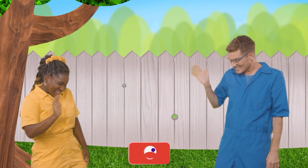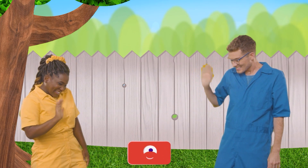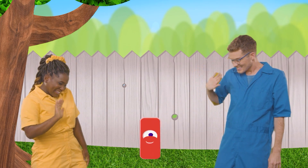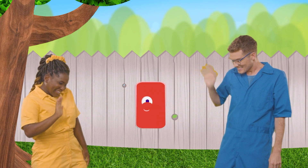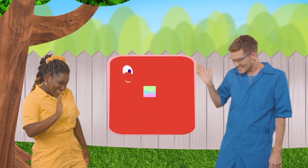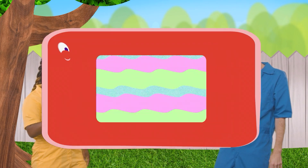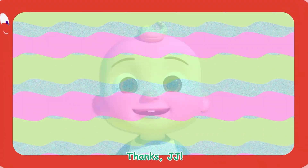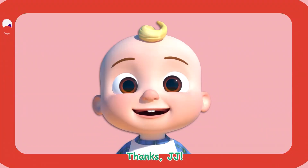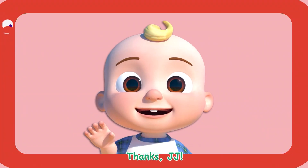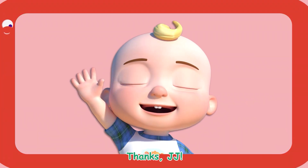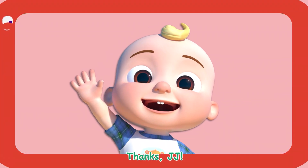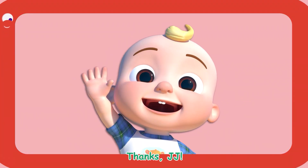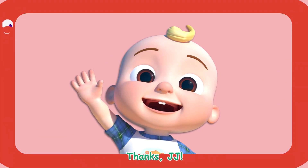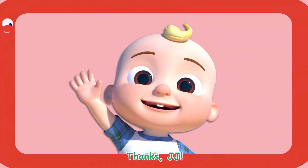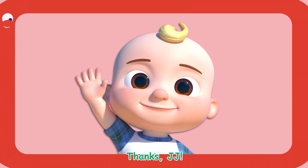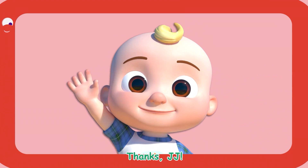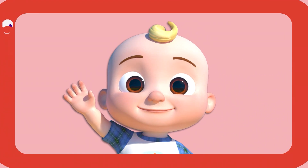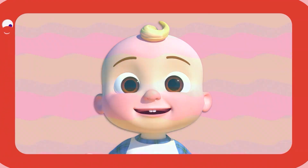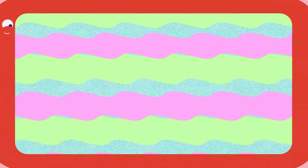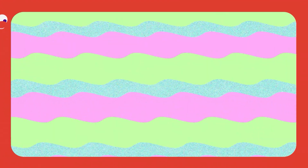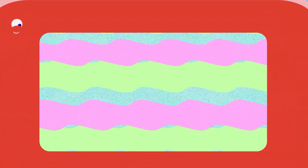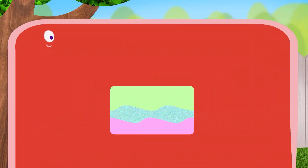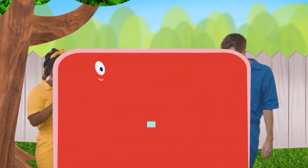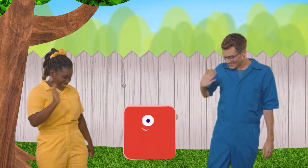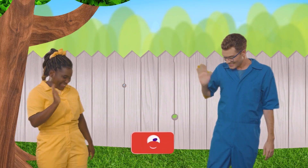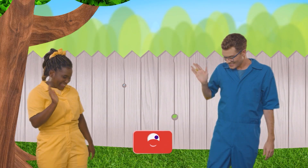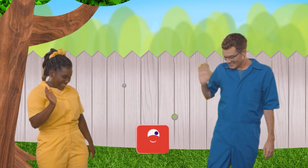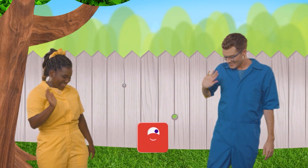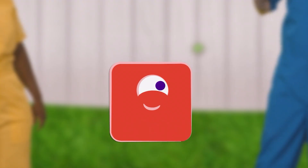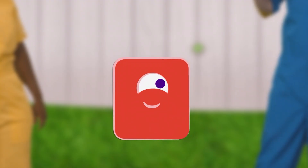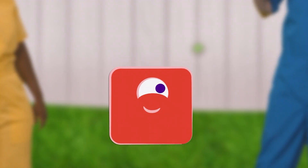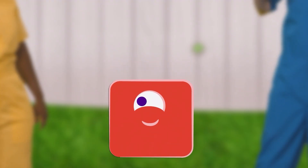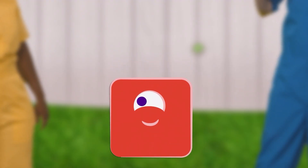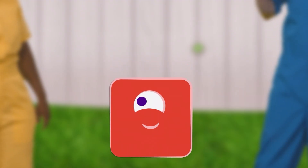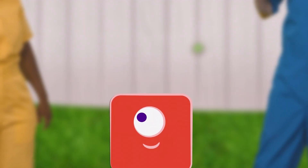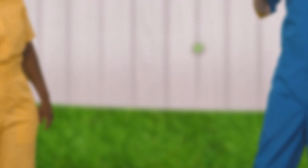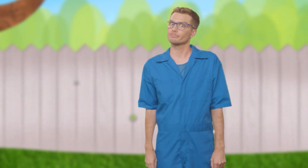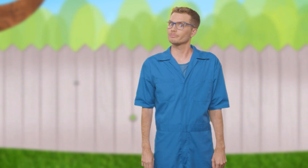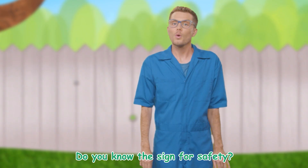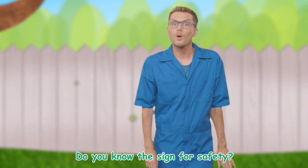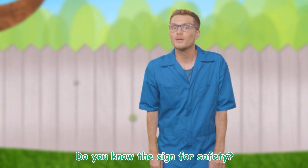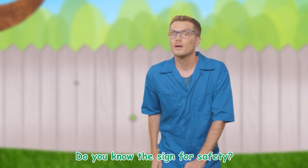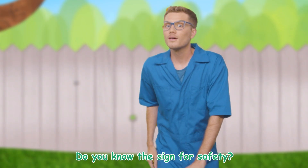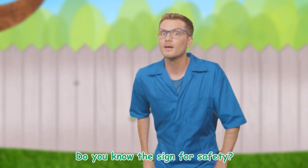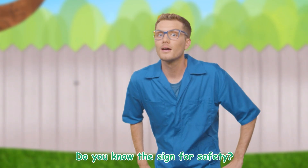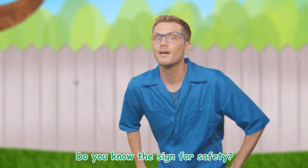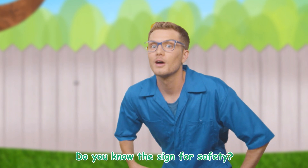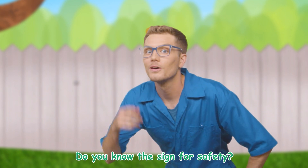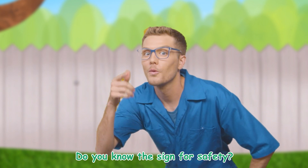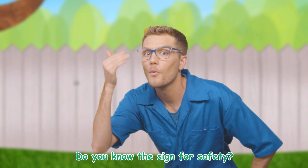Thanks, JJ Do you know the sign for